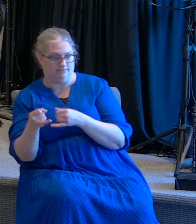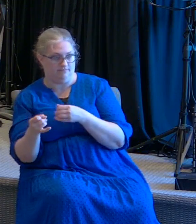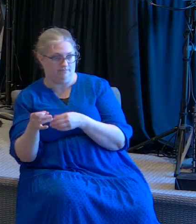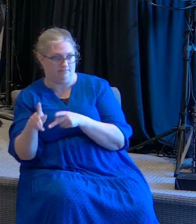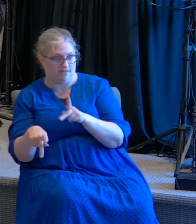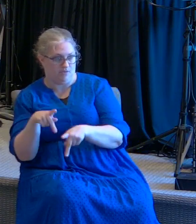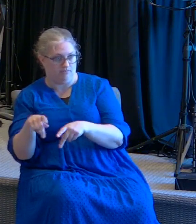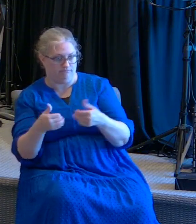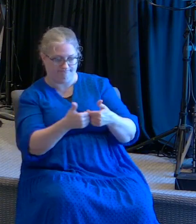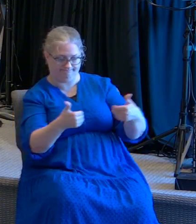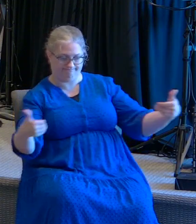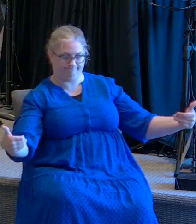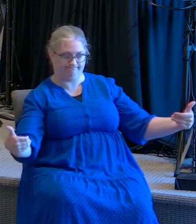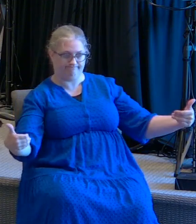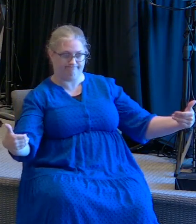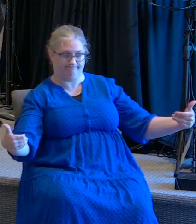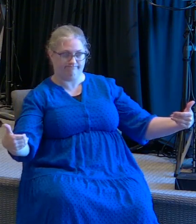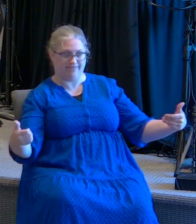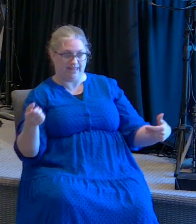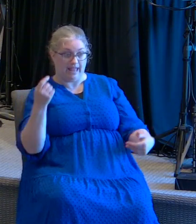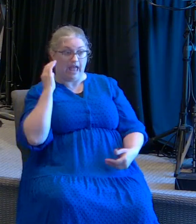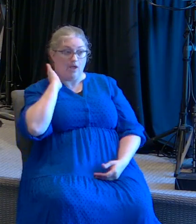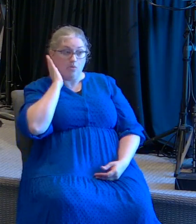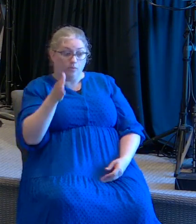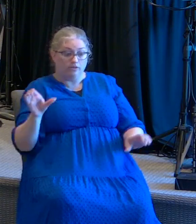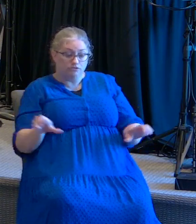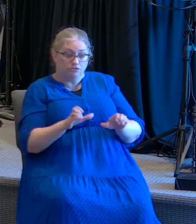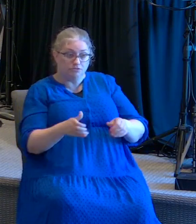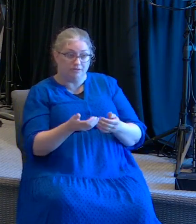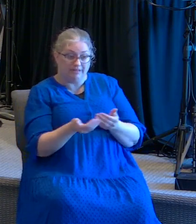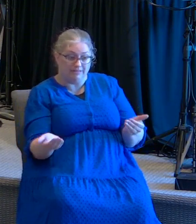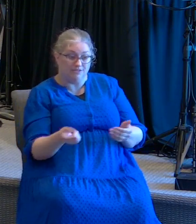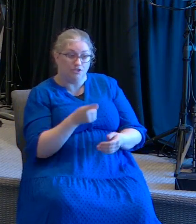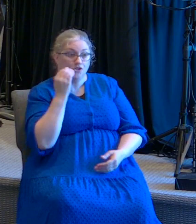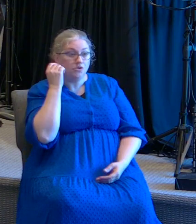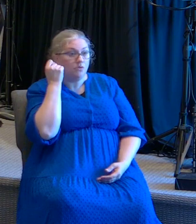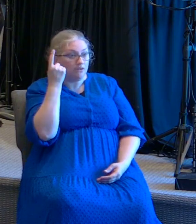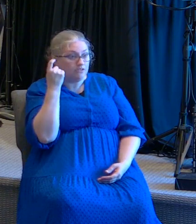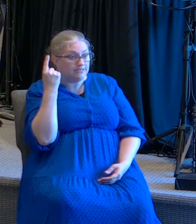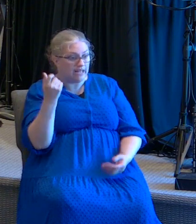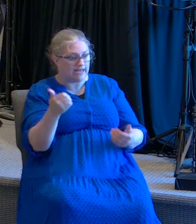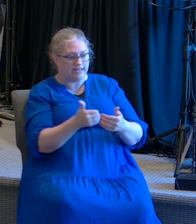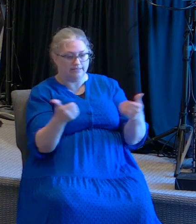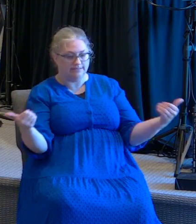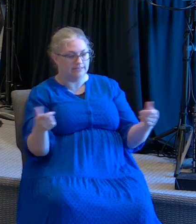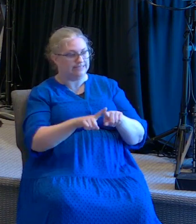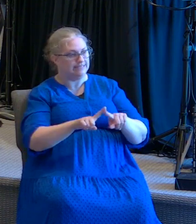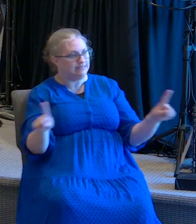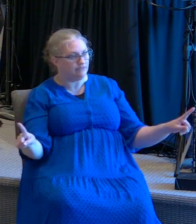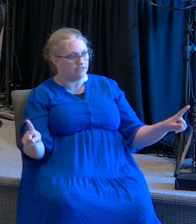I'm going to do something so that you know that there's a difference between you and the evil